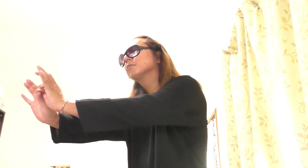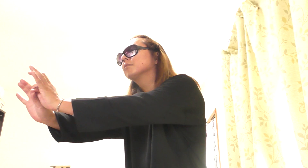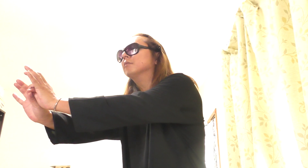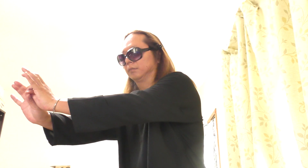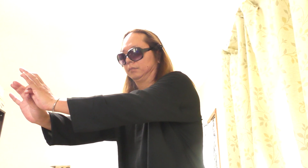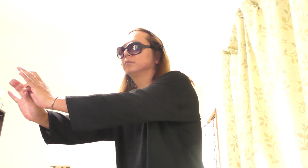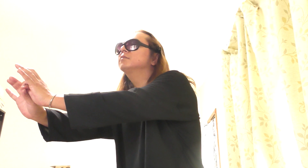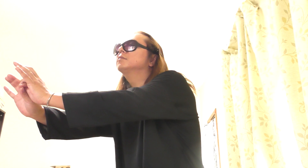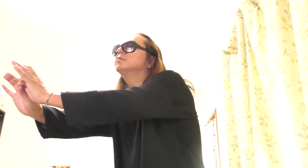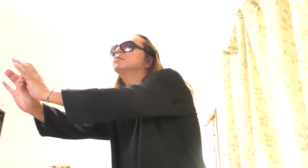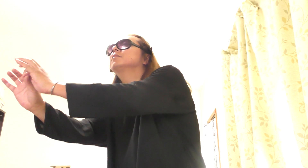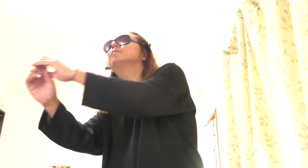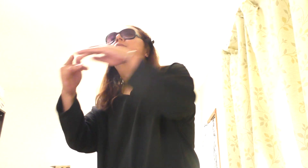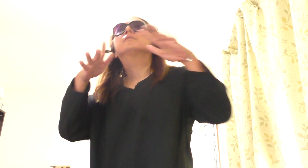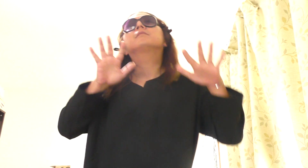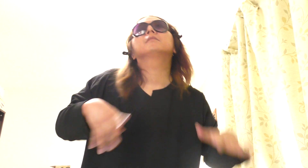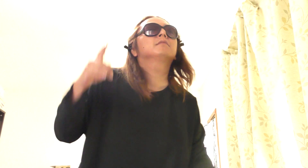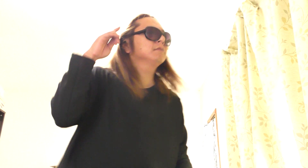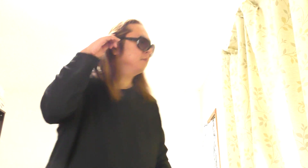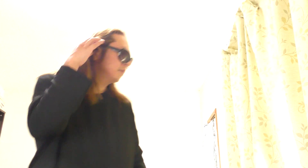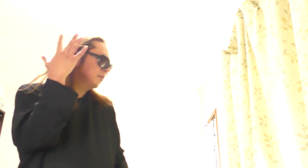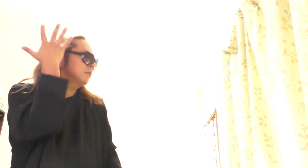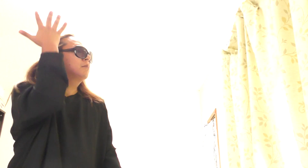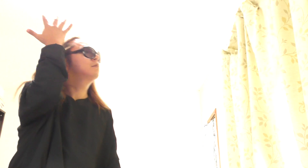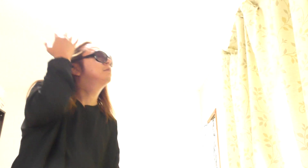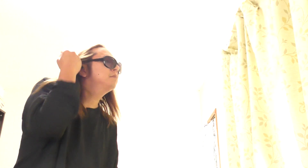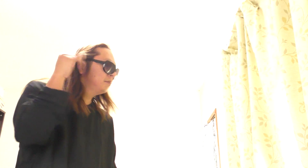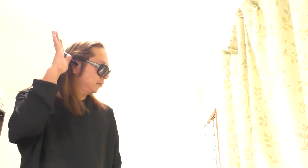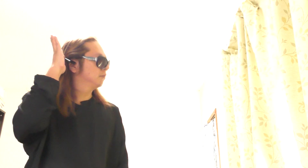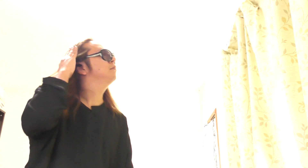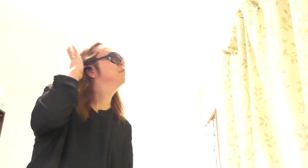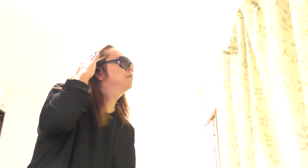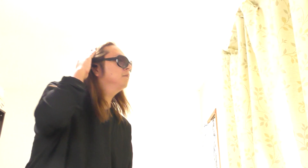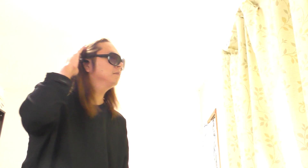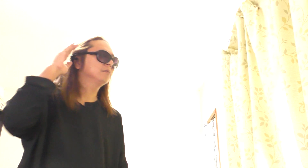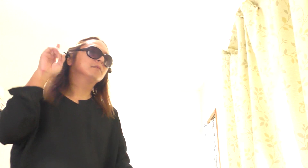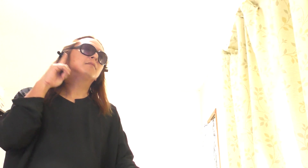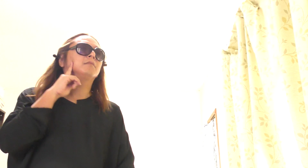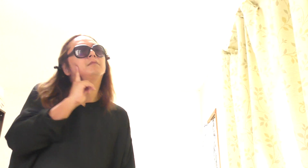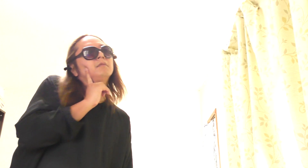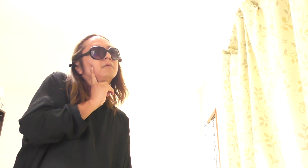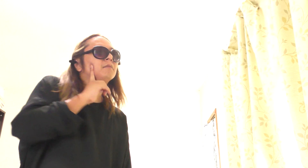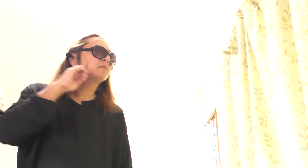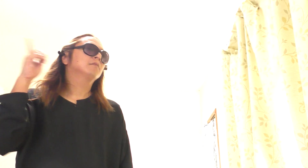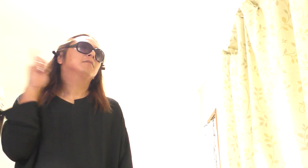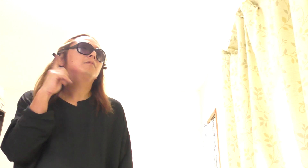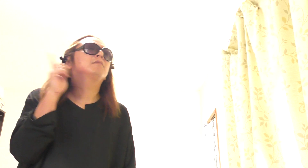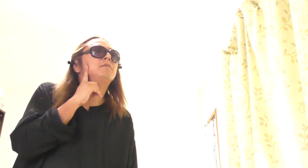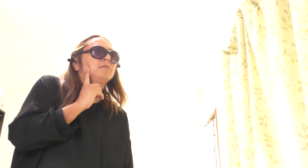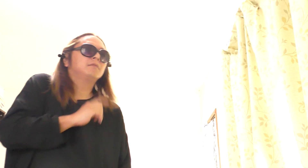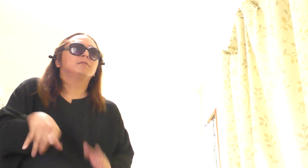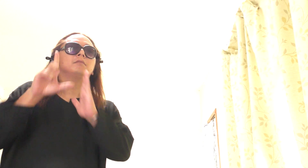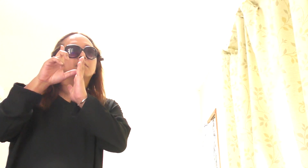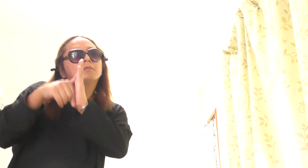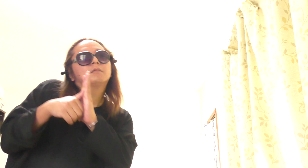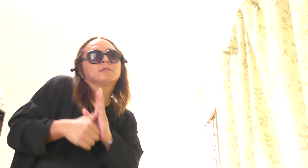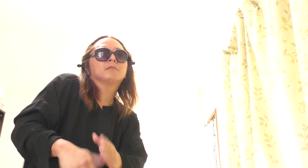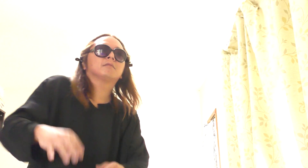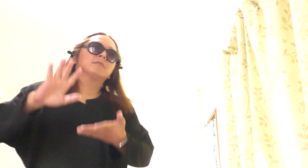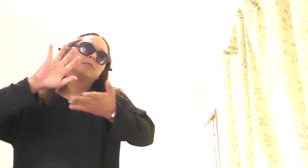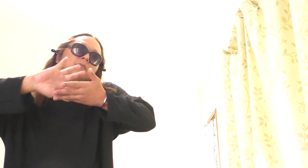gave